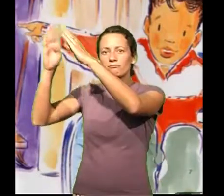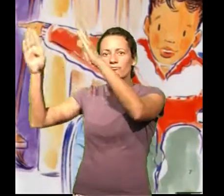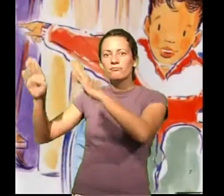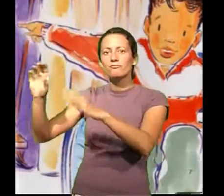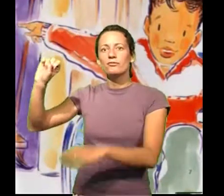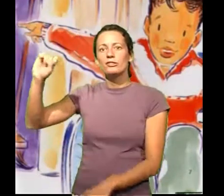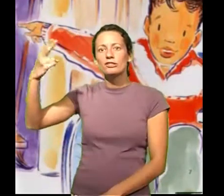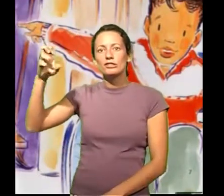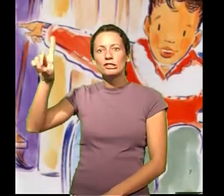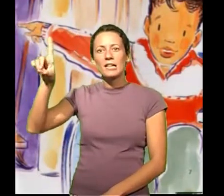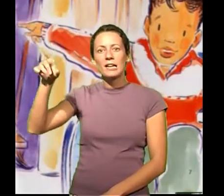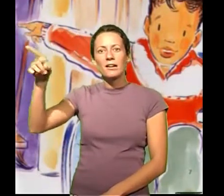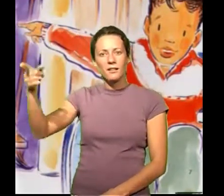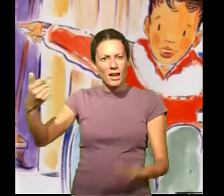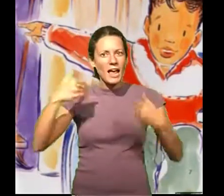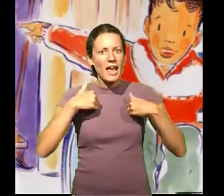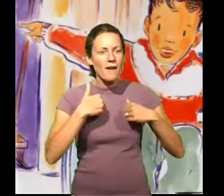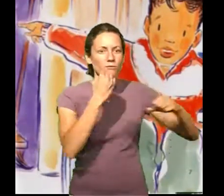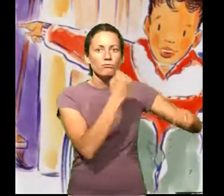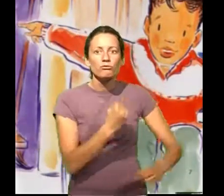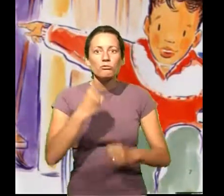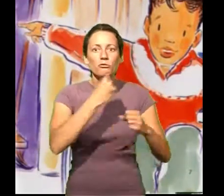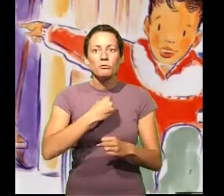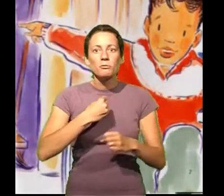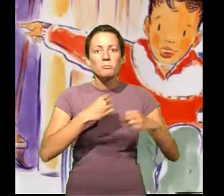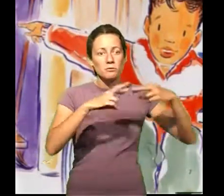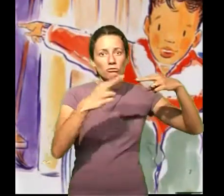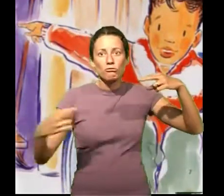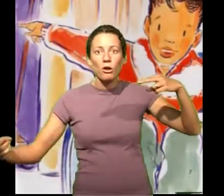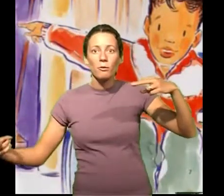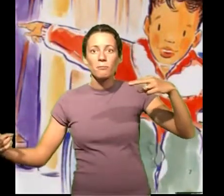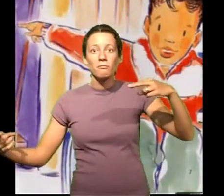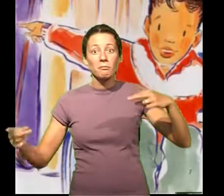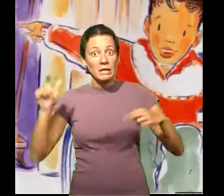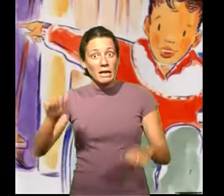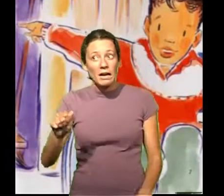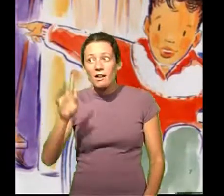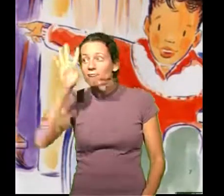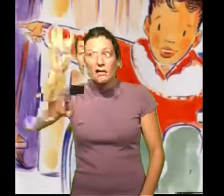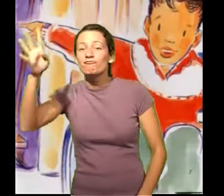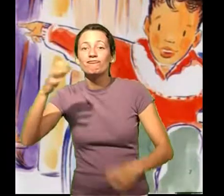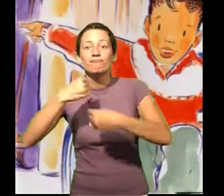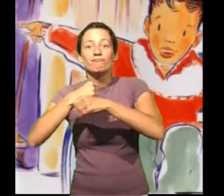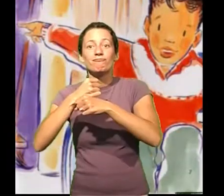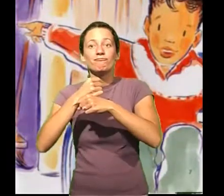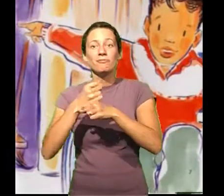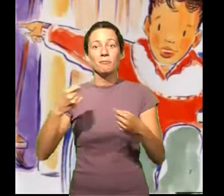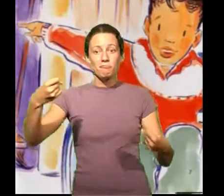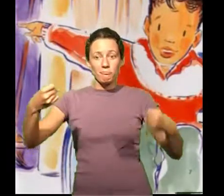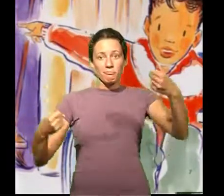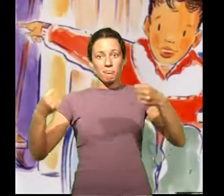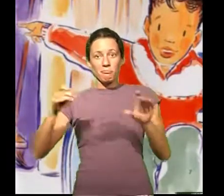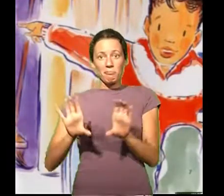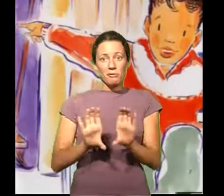There's a broom and some rope in the shed. We can use them to make a bulldozer, said Rob.